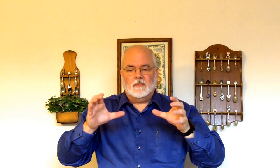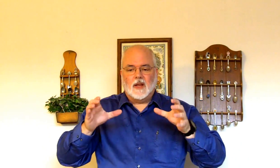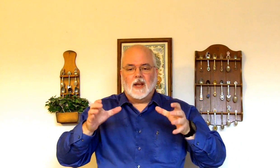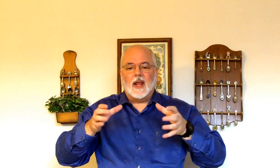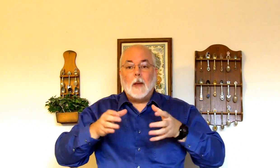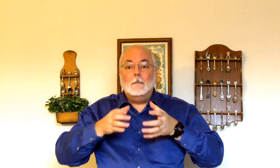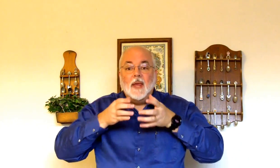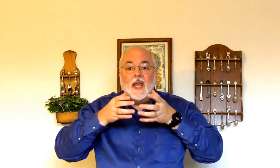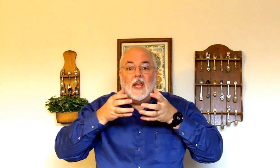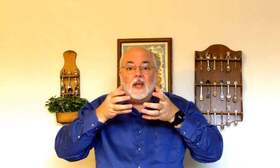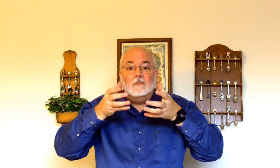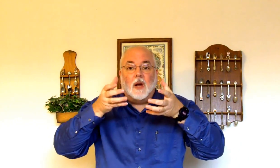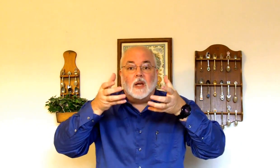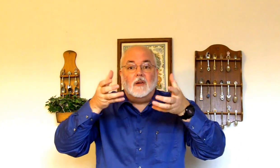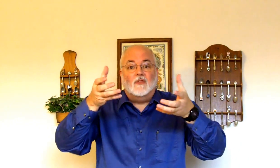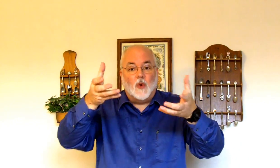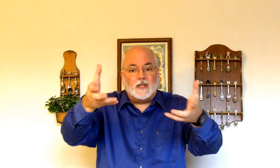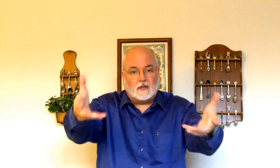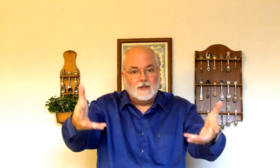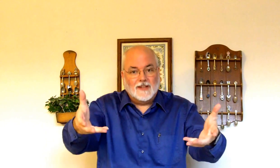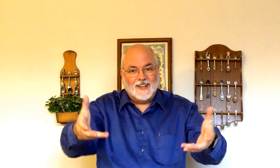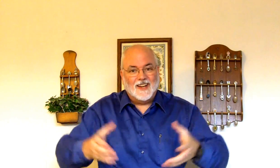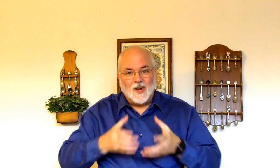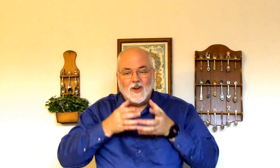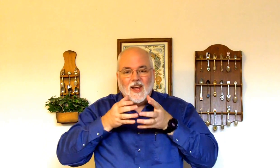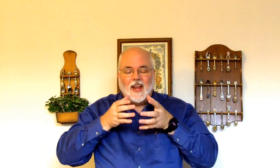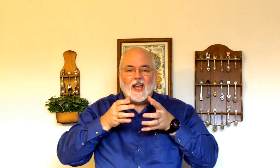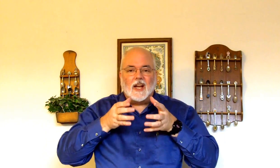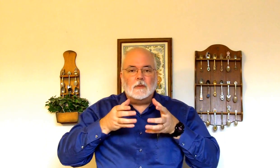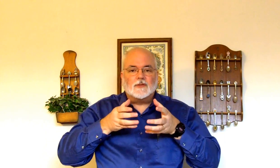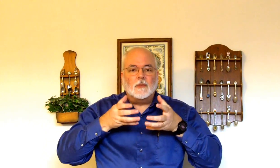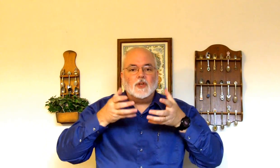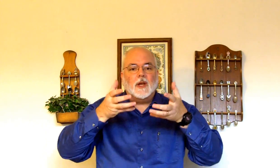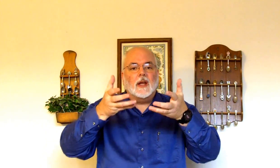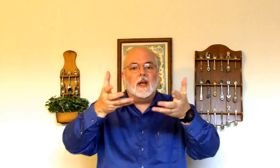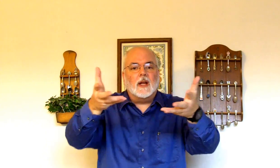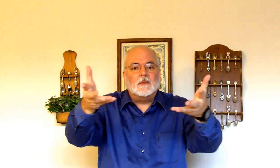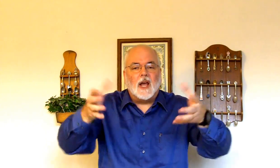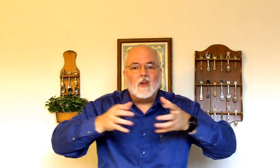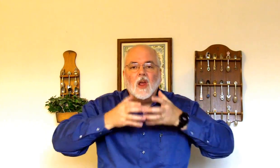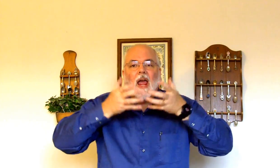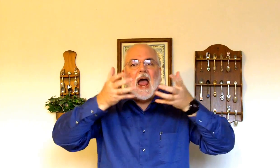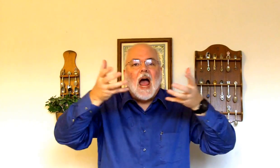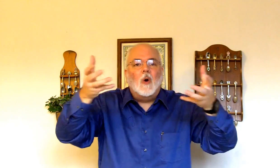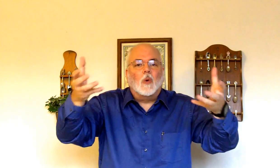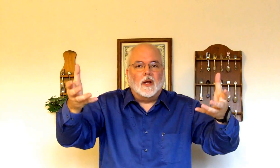Like a big bucket of voice. You know. It kind of comes from the chin. And comes out. Howling.